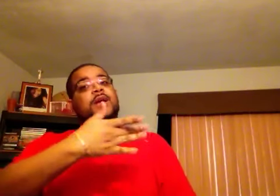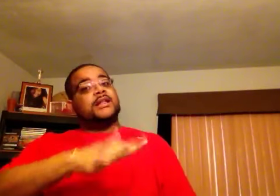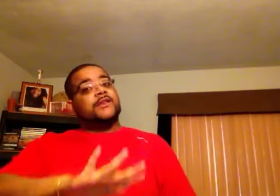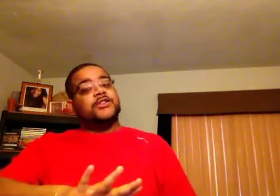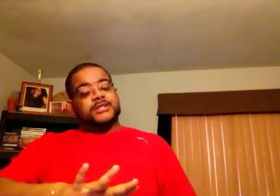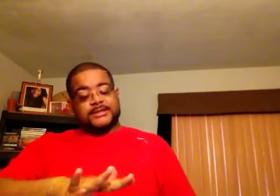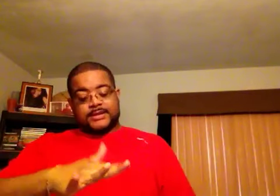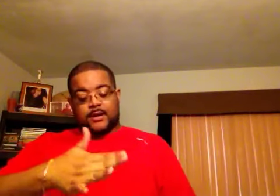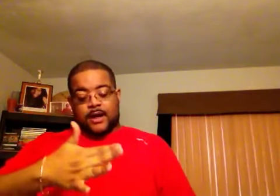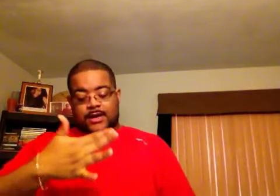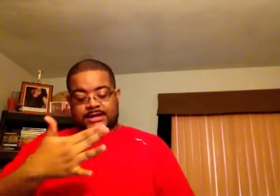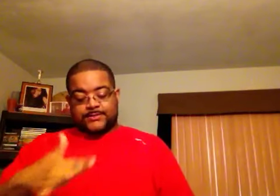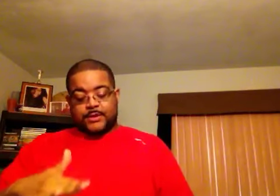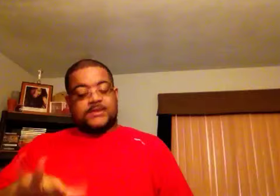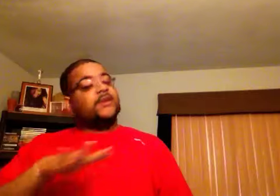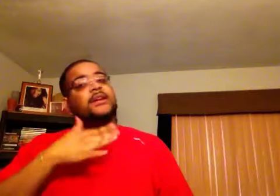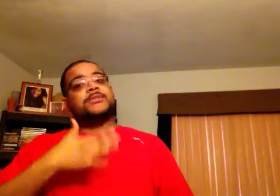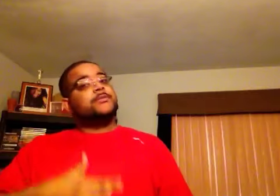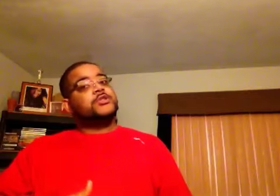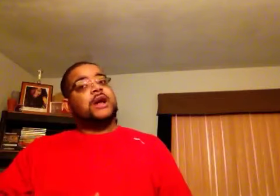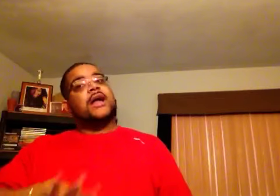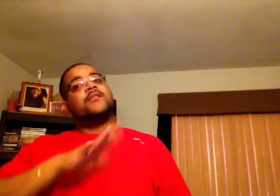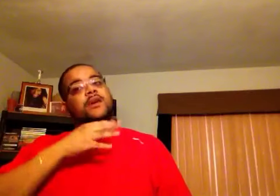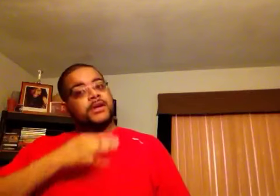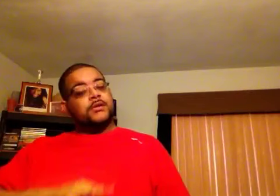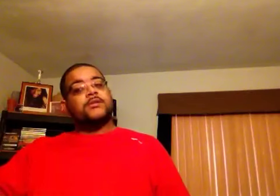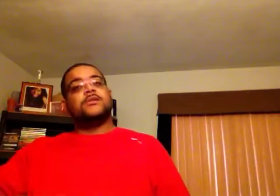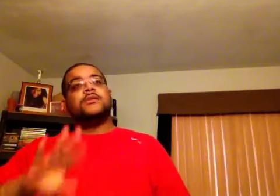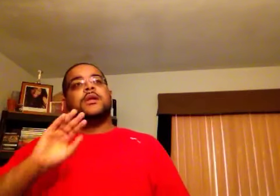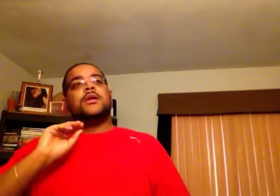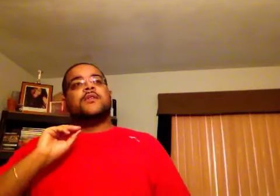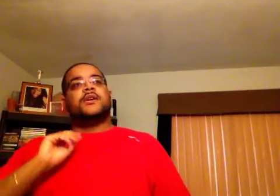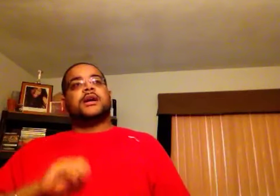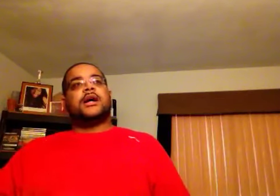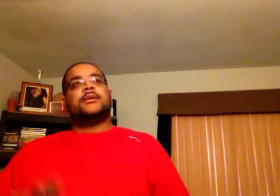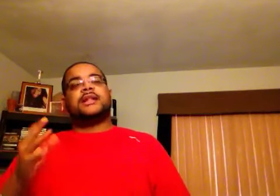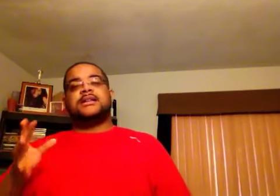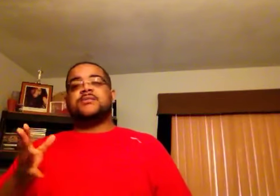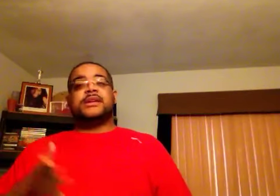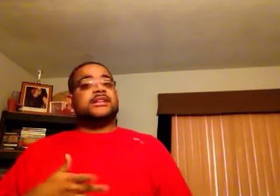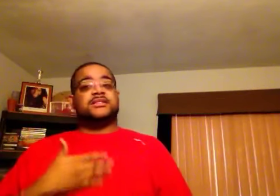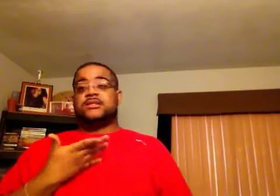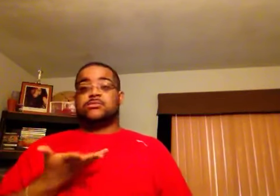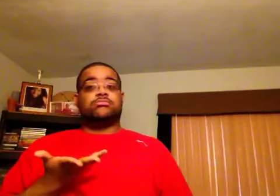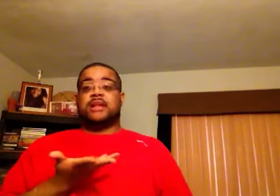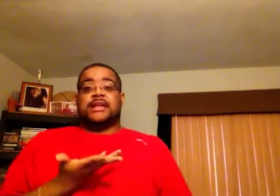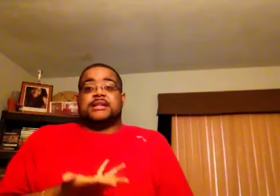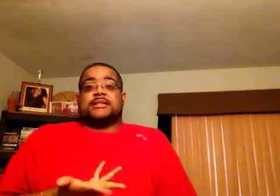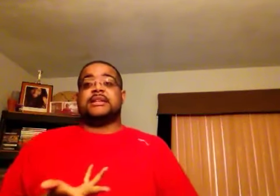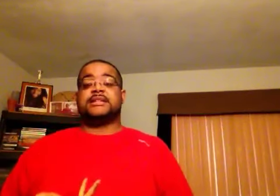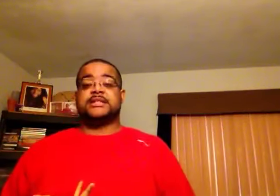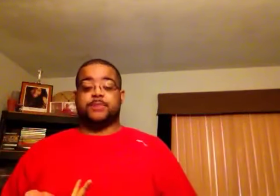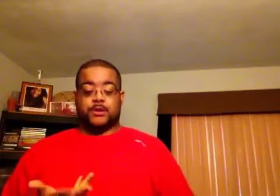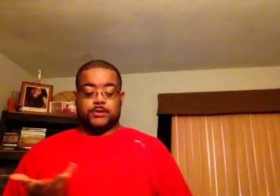regular version, it's a song called Expose, very up-temple track, very cool, very calm, collective, but it just, like, it is exposed,